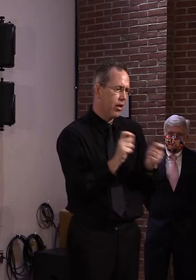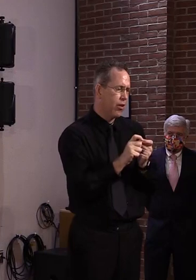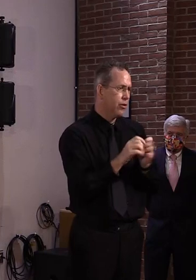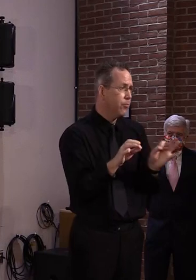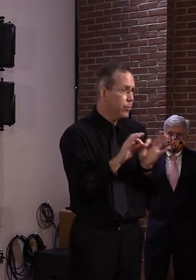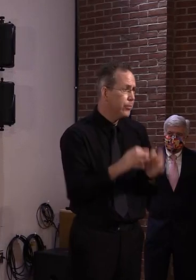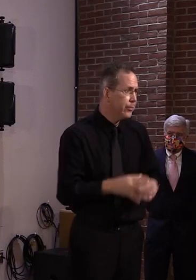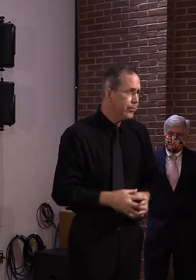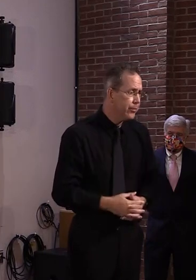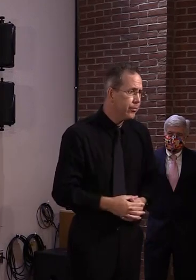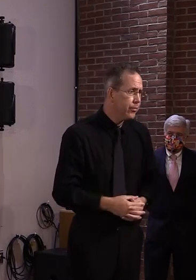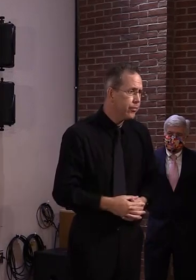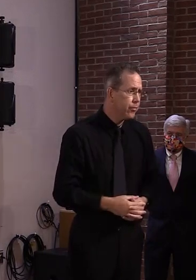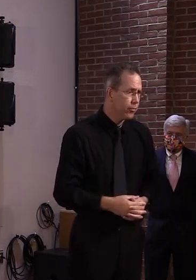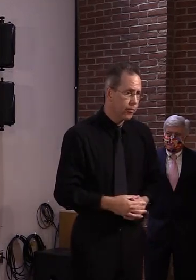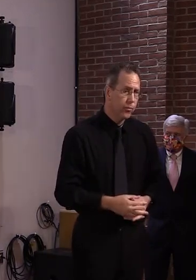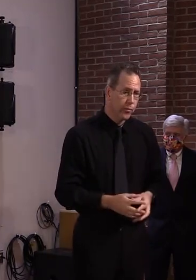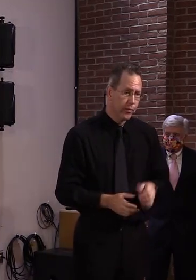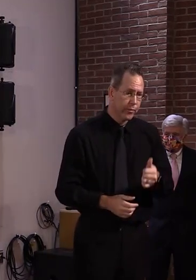Thanks for all your questions. Thank you.